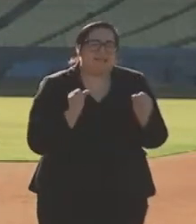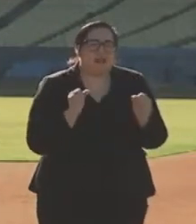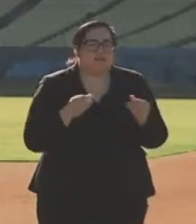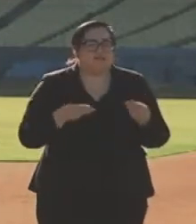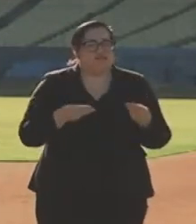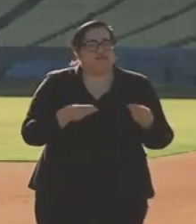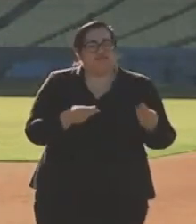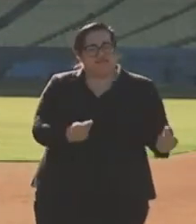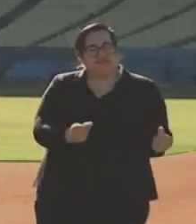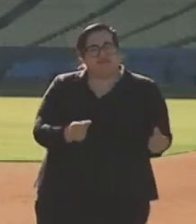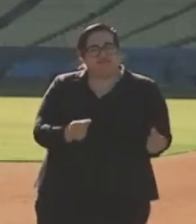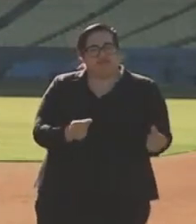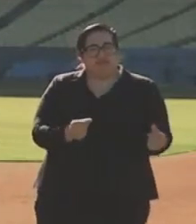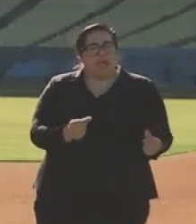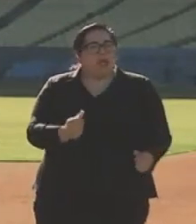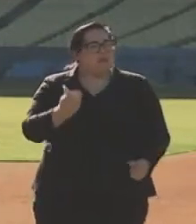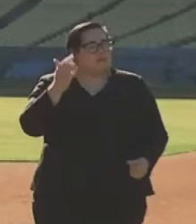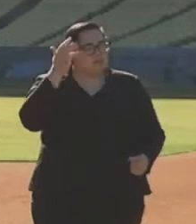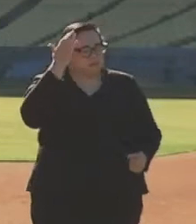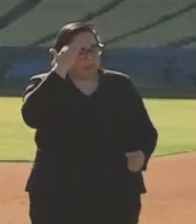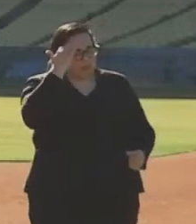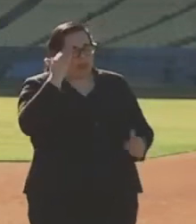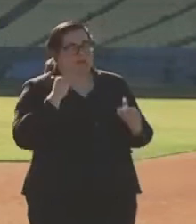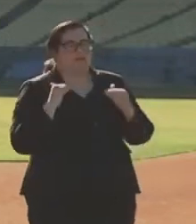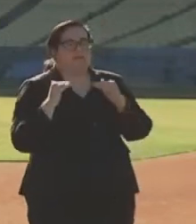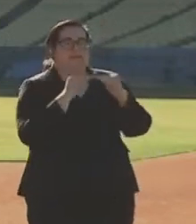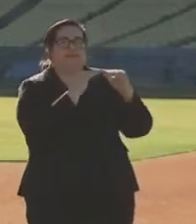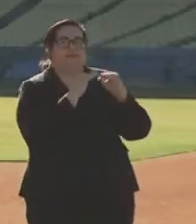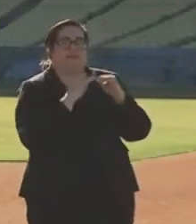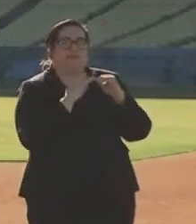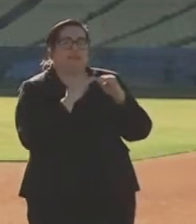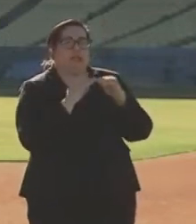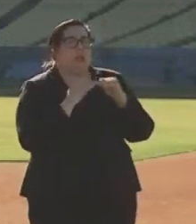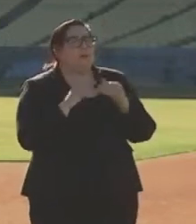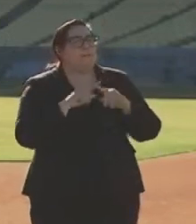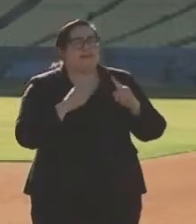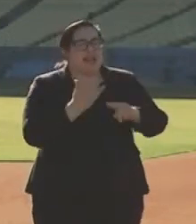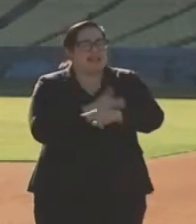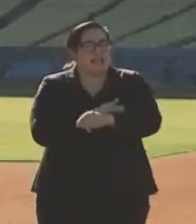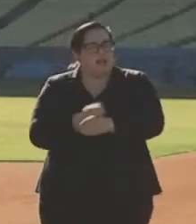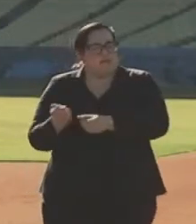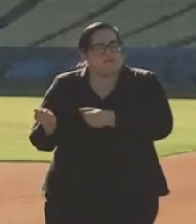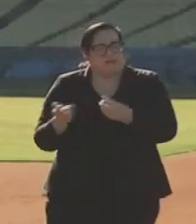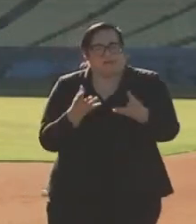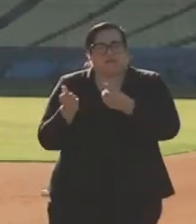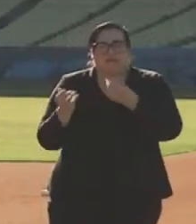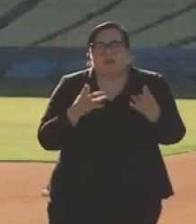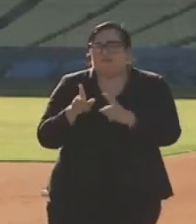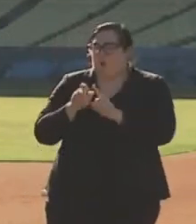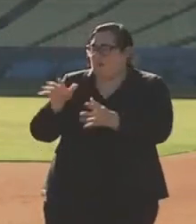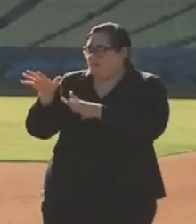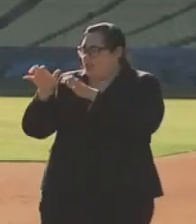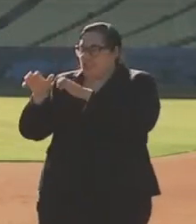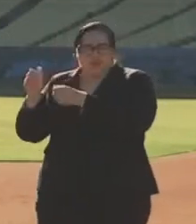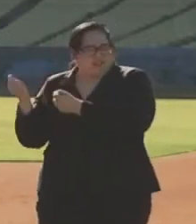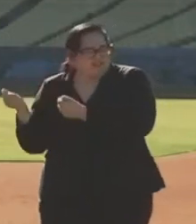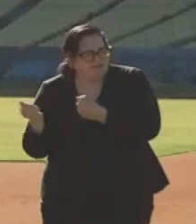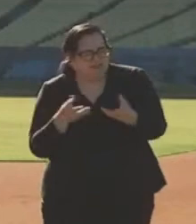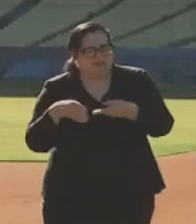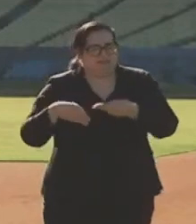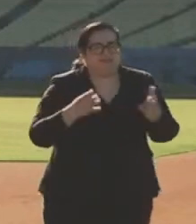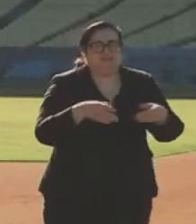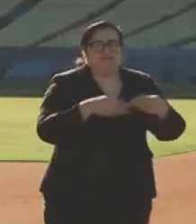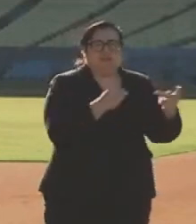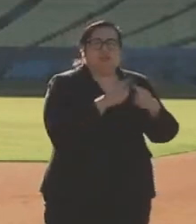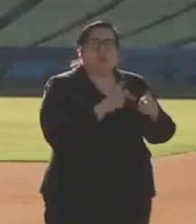efficiently, mindful of equity, move these vaccines out of the warehouses, out of the freezers, into